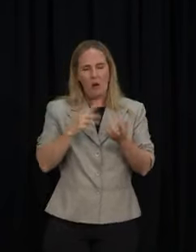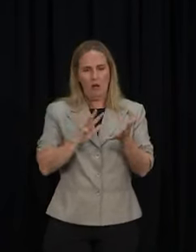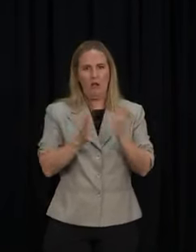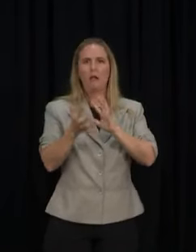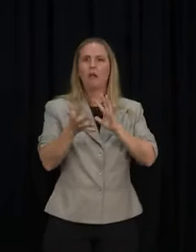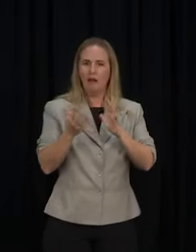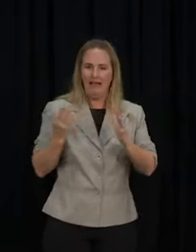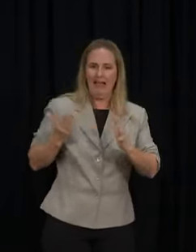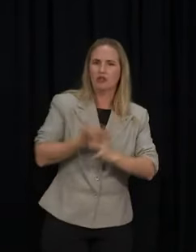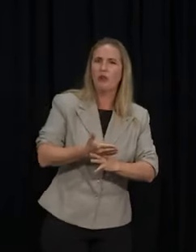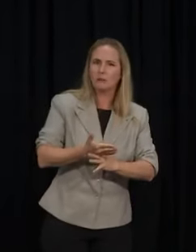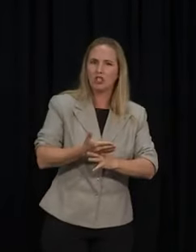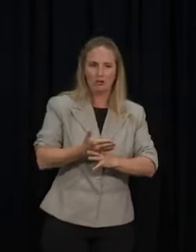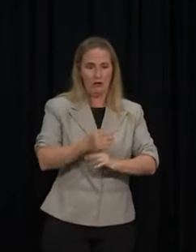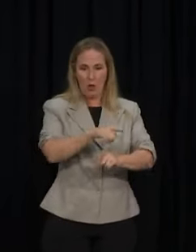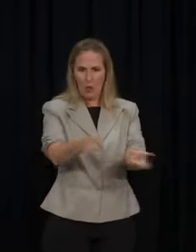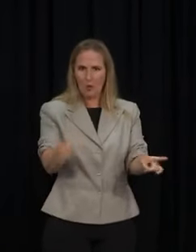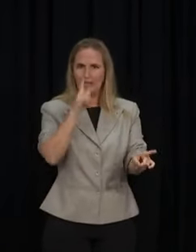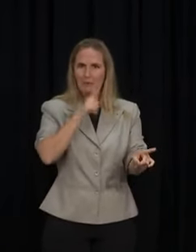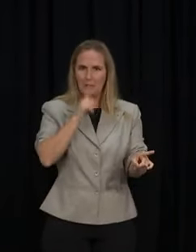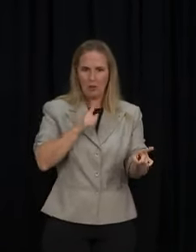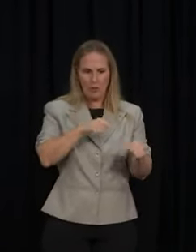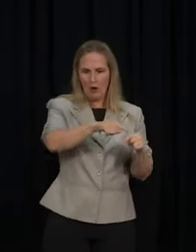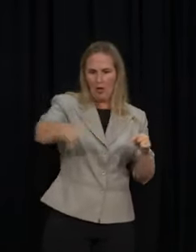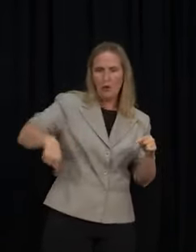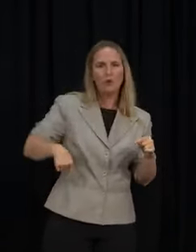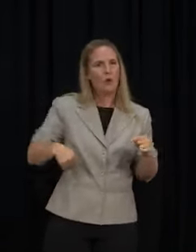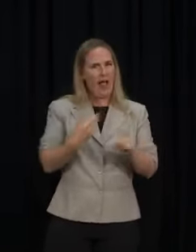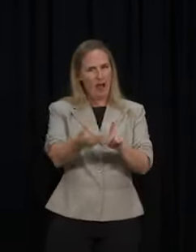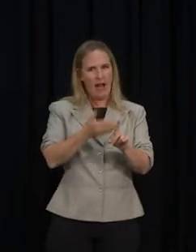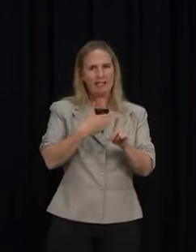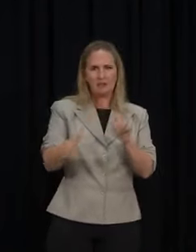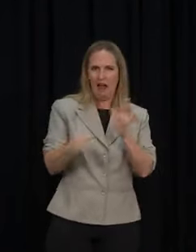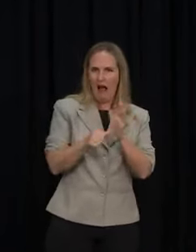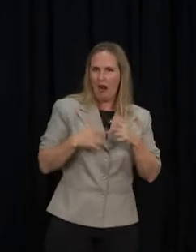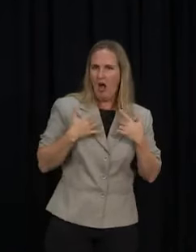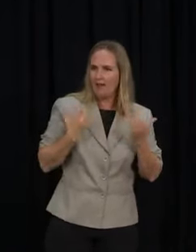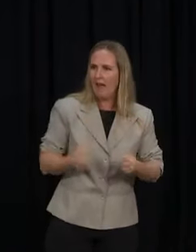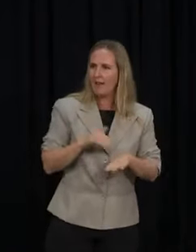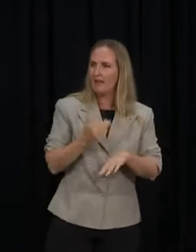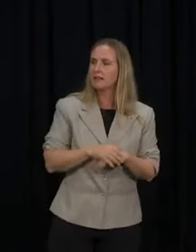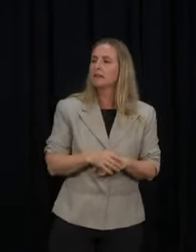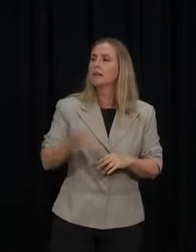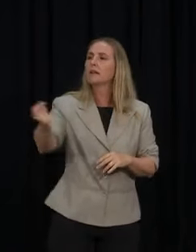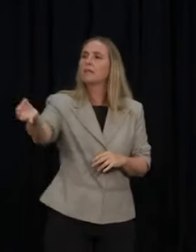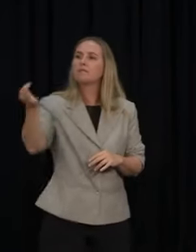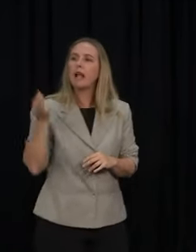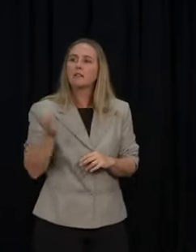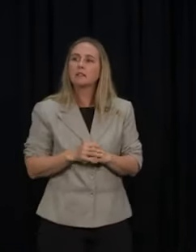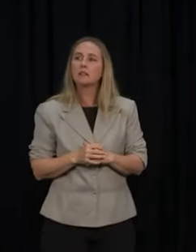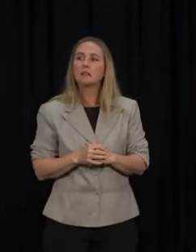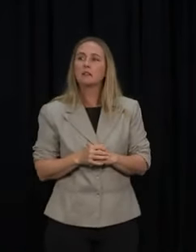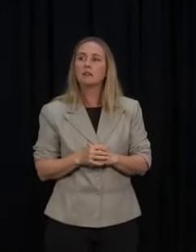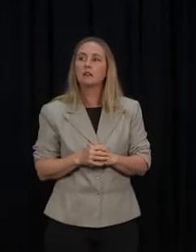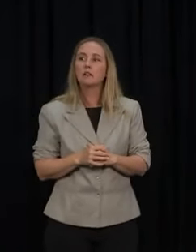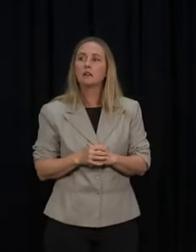to all of those people and the harassment that those people are currently receiving. On available intelligence, what percentage of the crowd do you